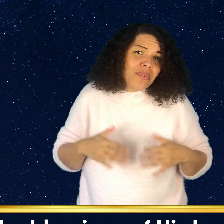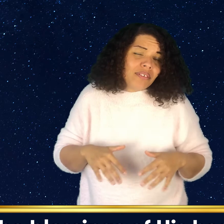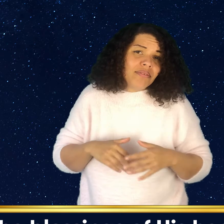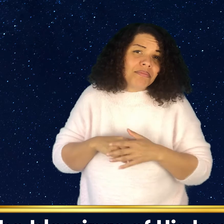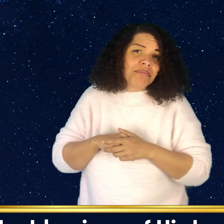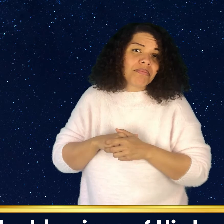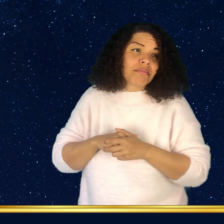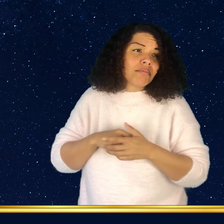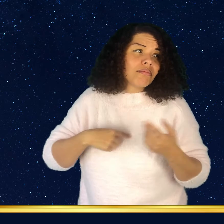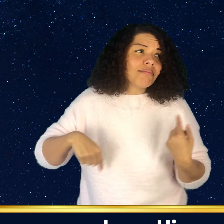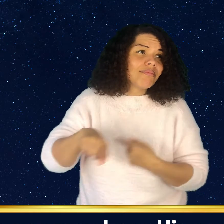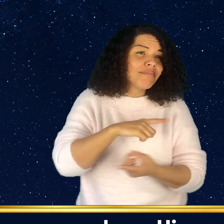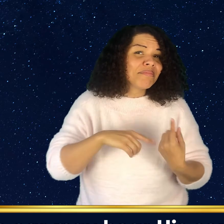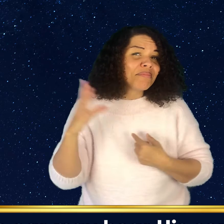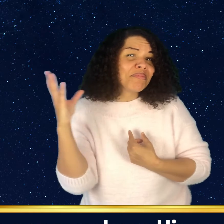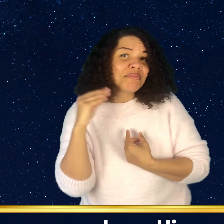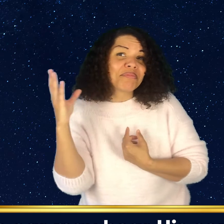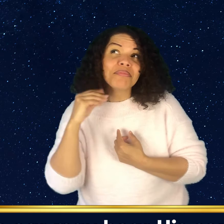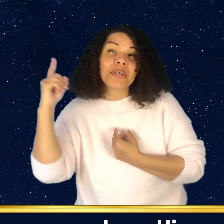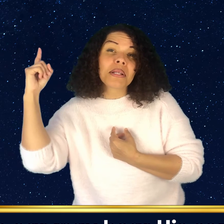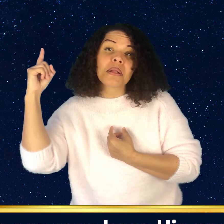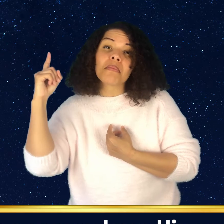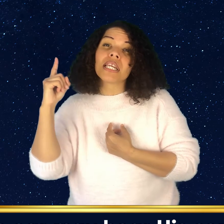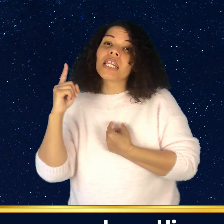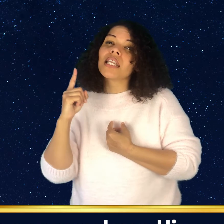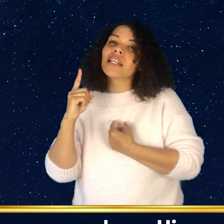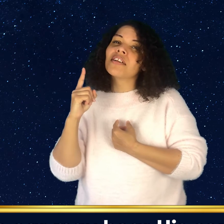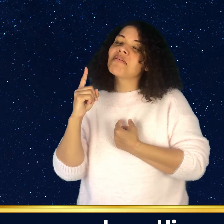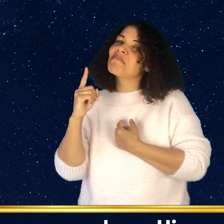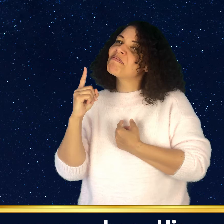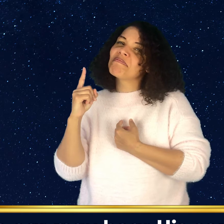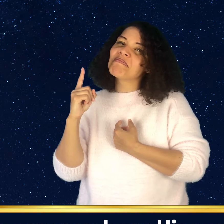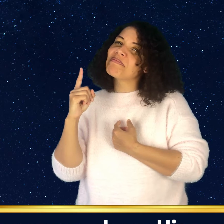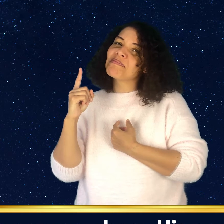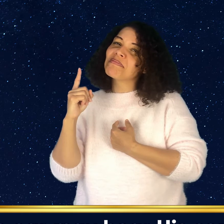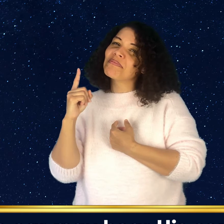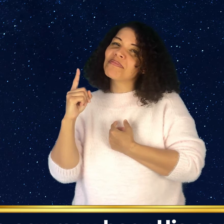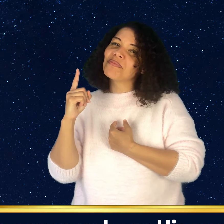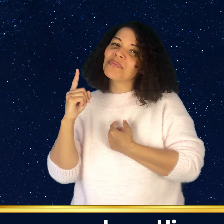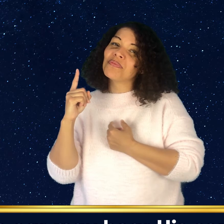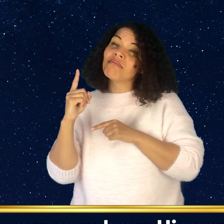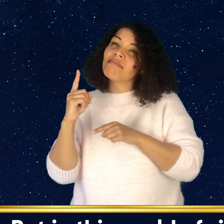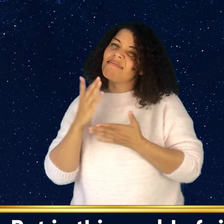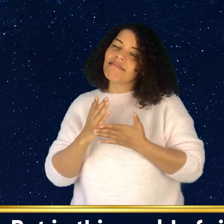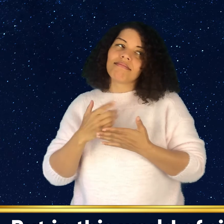No ear may He is coming, but